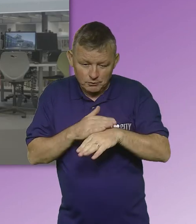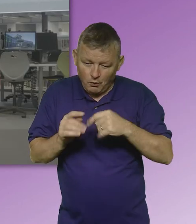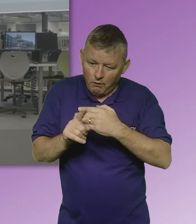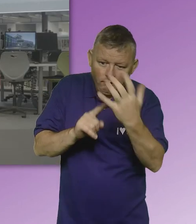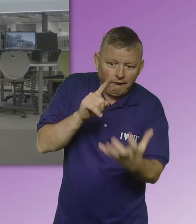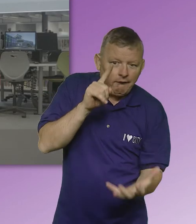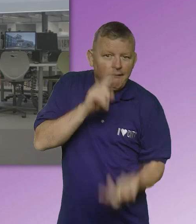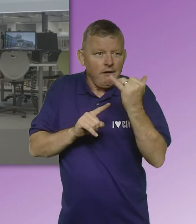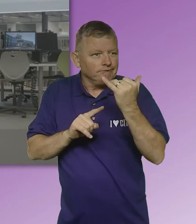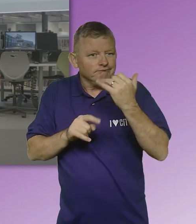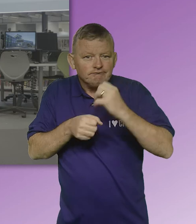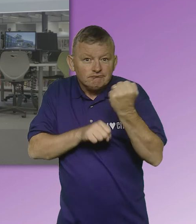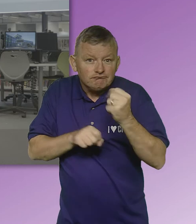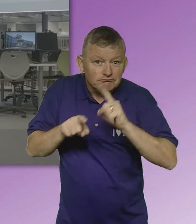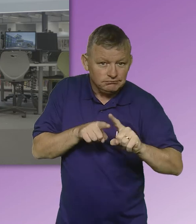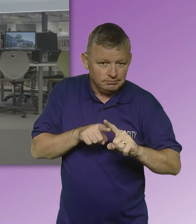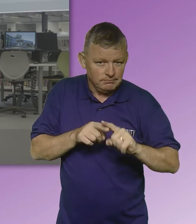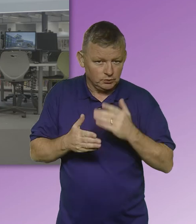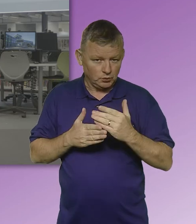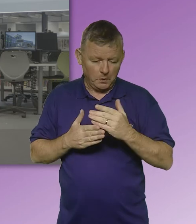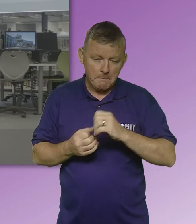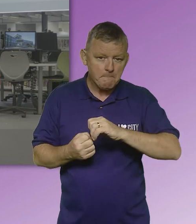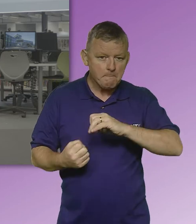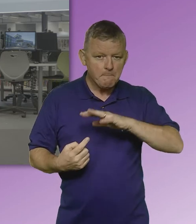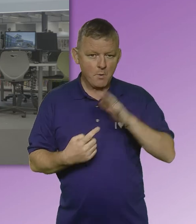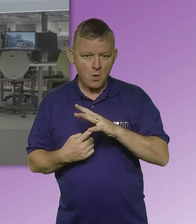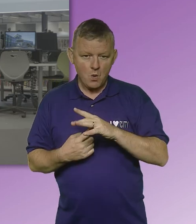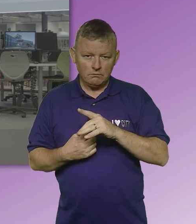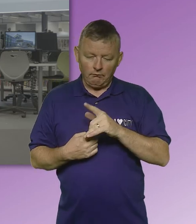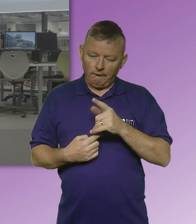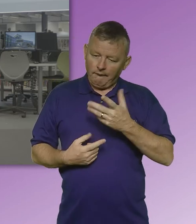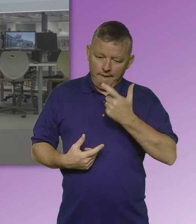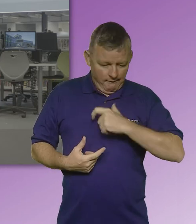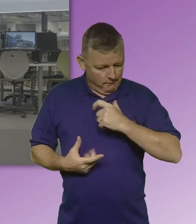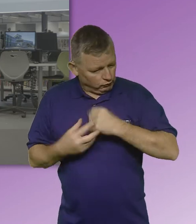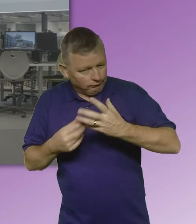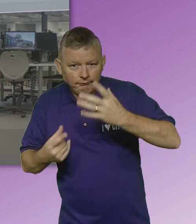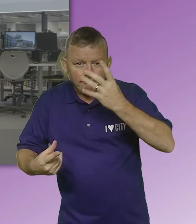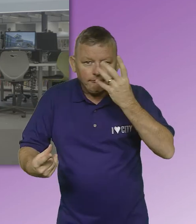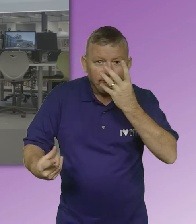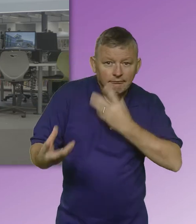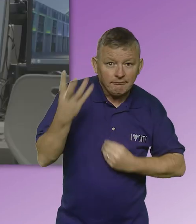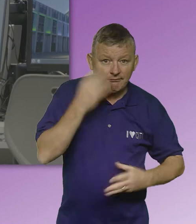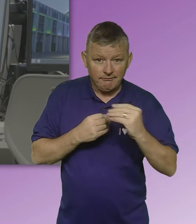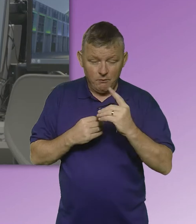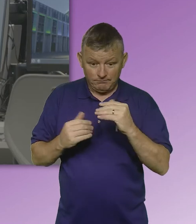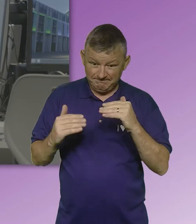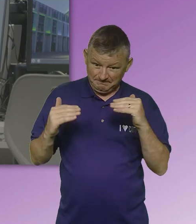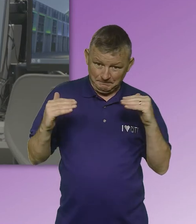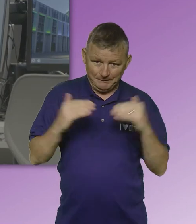Recognising the importance of personalised learning and support that meet the needs